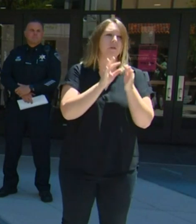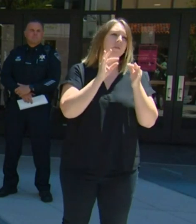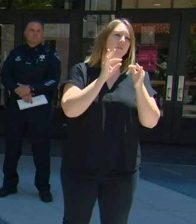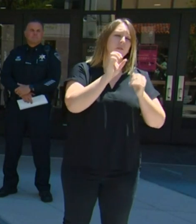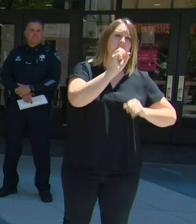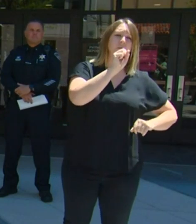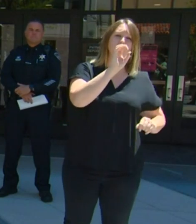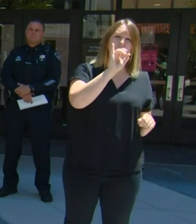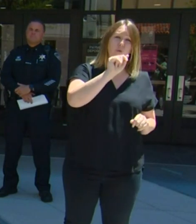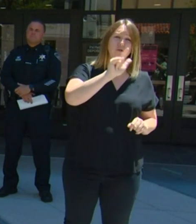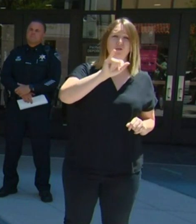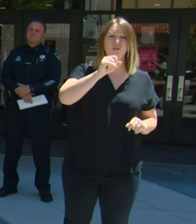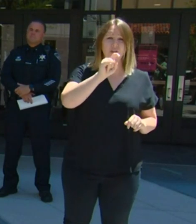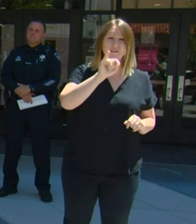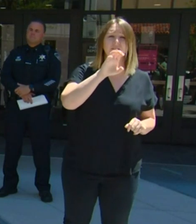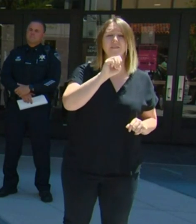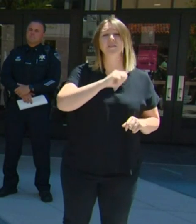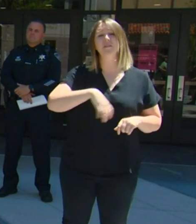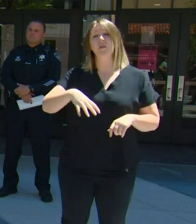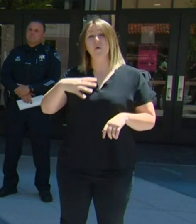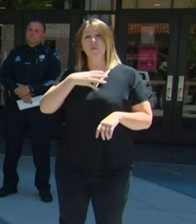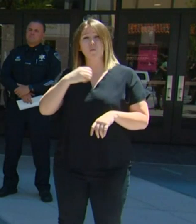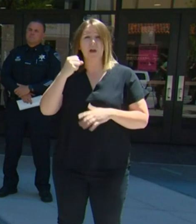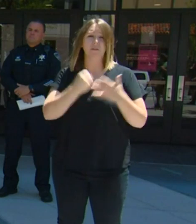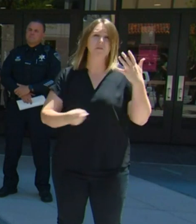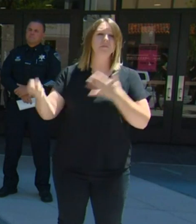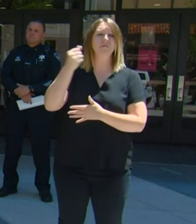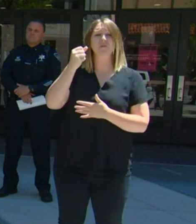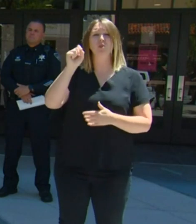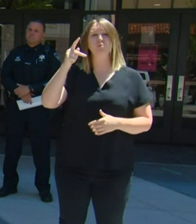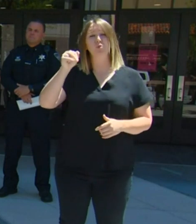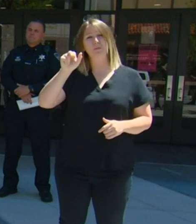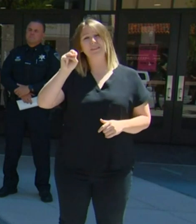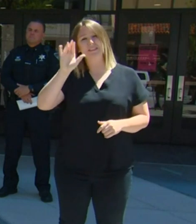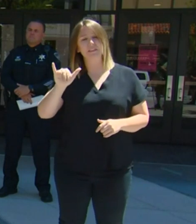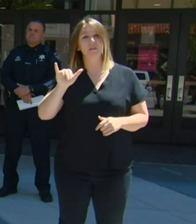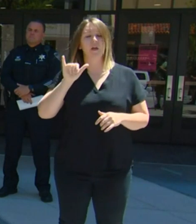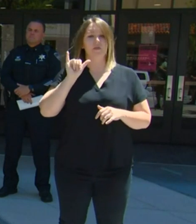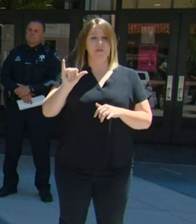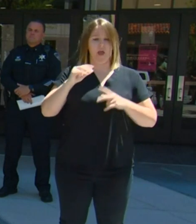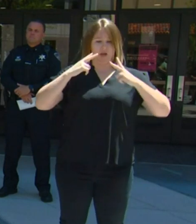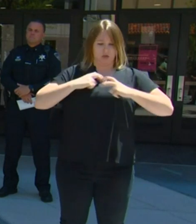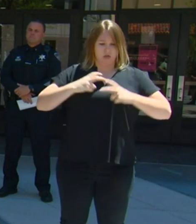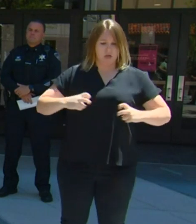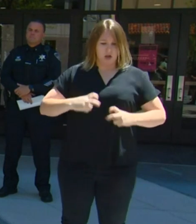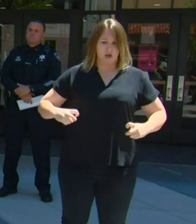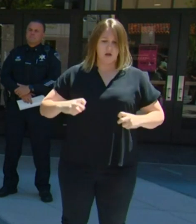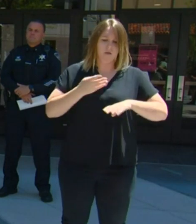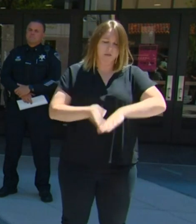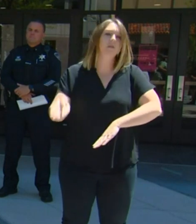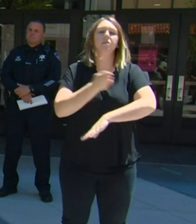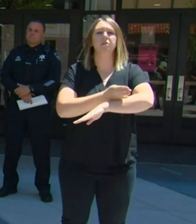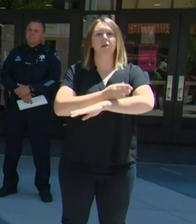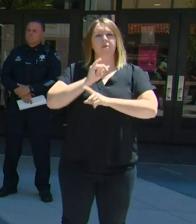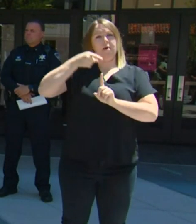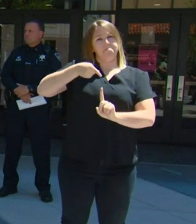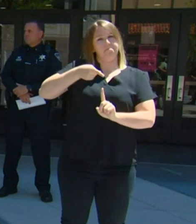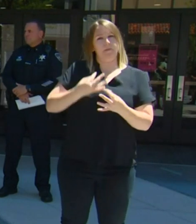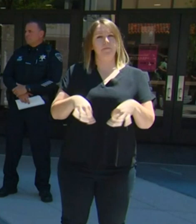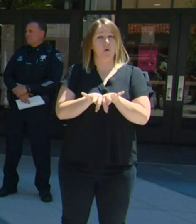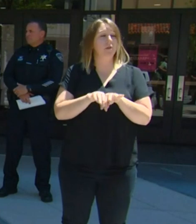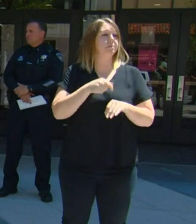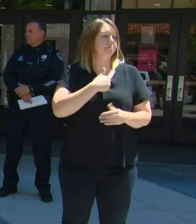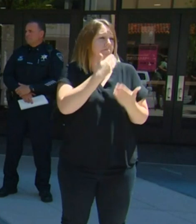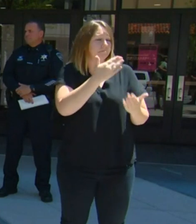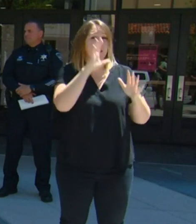That's really where the work needs to begin. And needs to begin with us as individuals. And I'd like to thank Mayor McClain for inviting me to speak today.